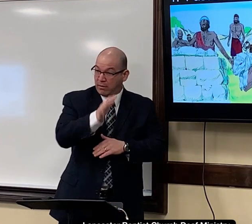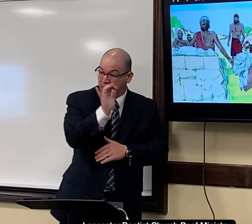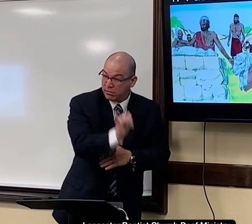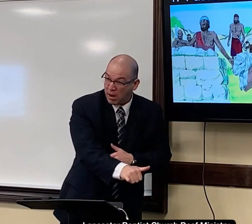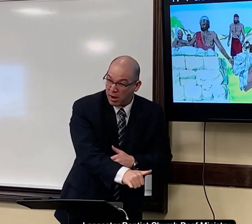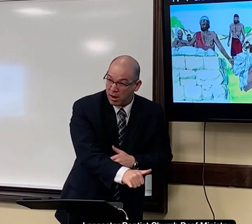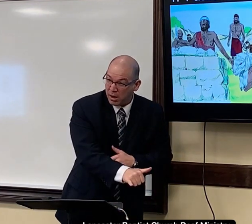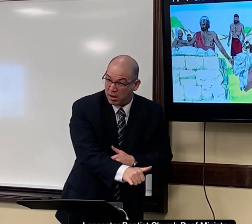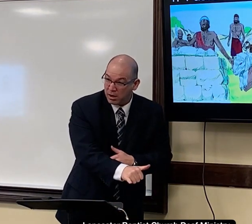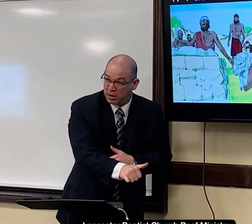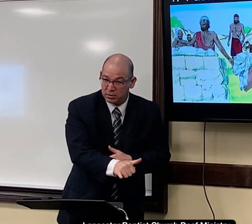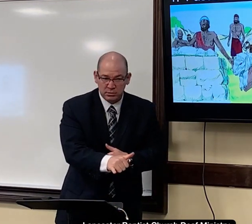and then after that